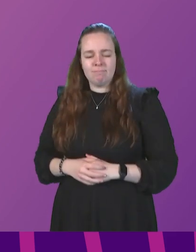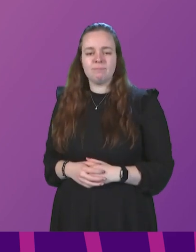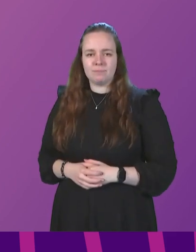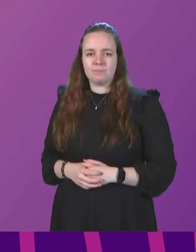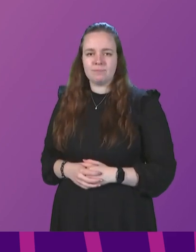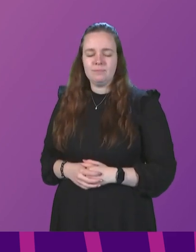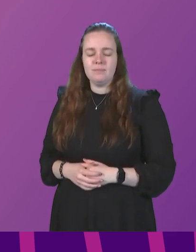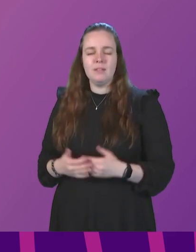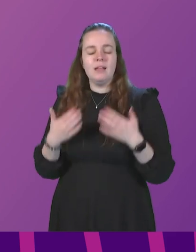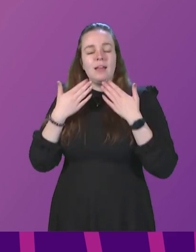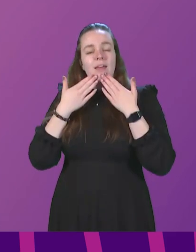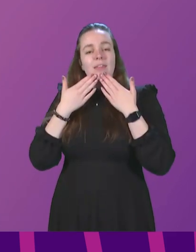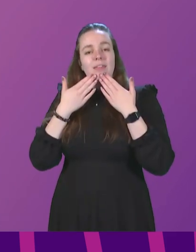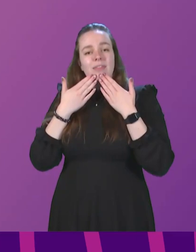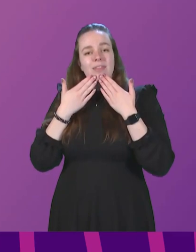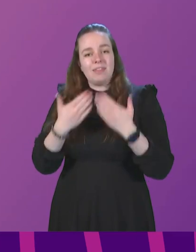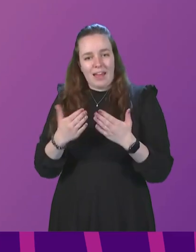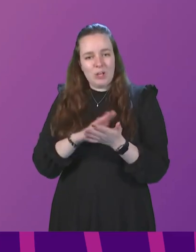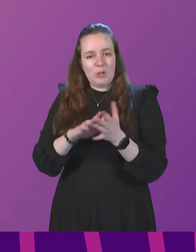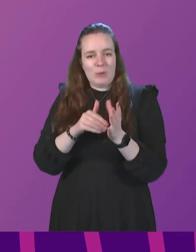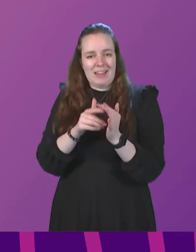Thank you very Thank you. very much indeed, Hazel.